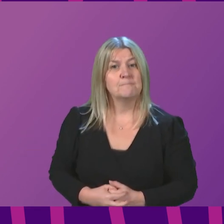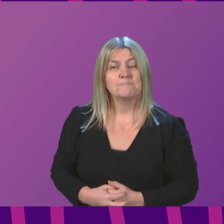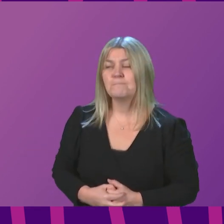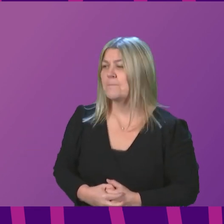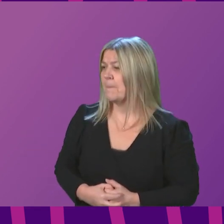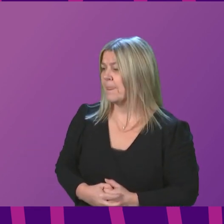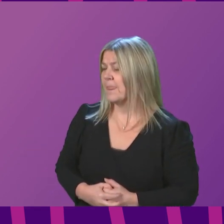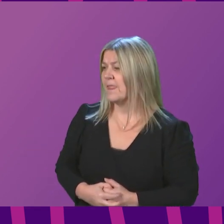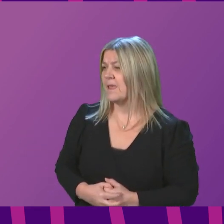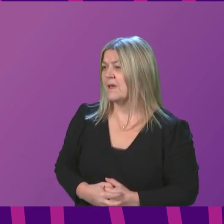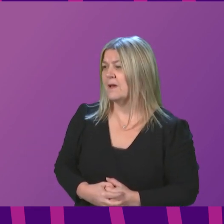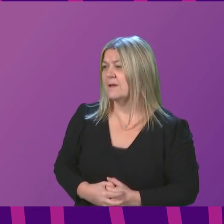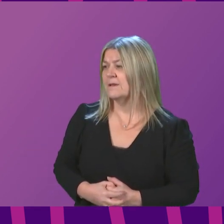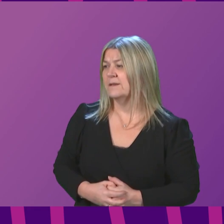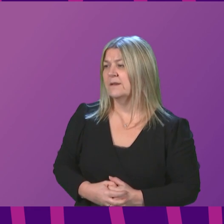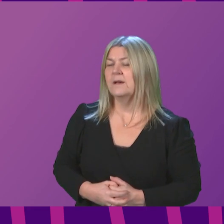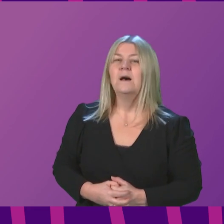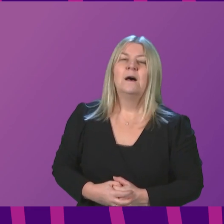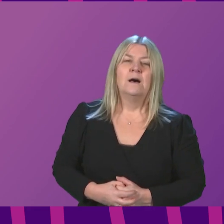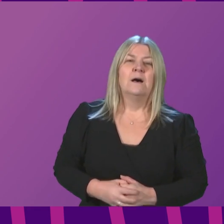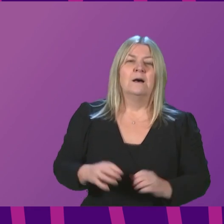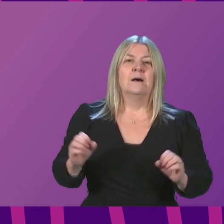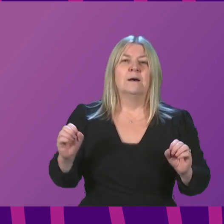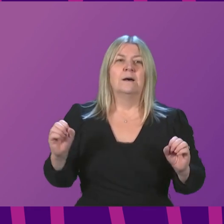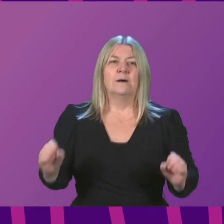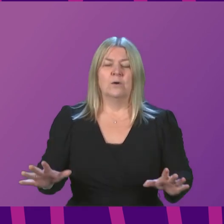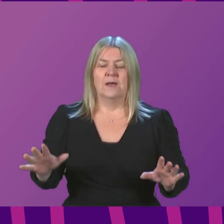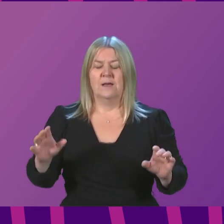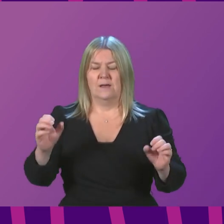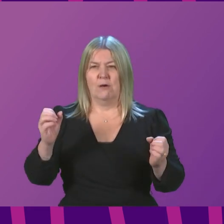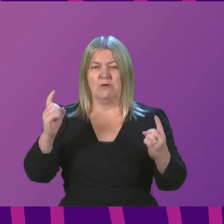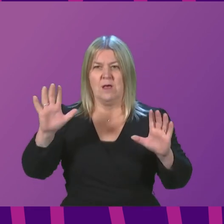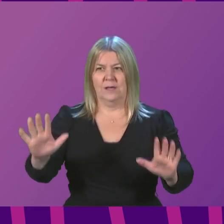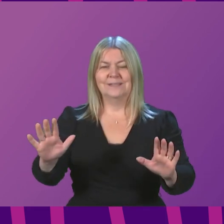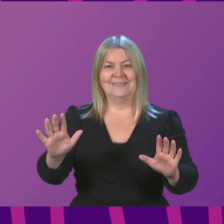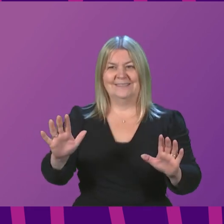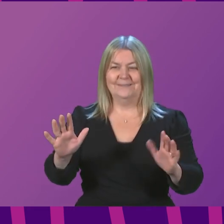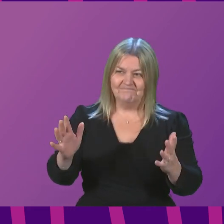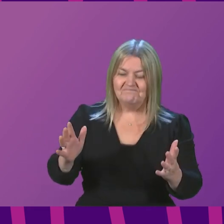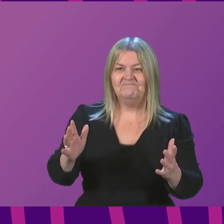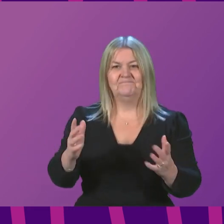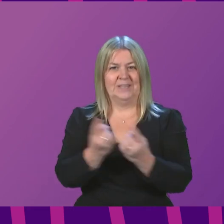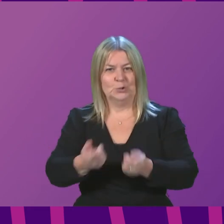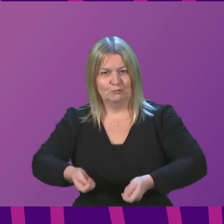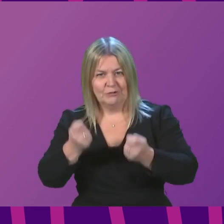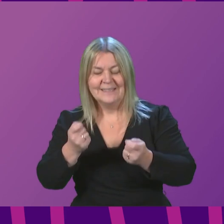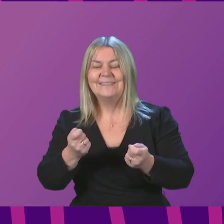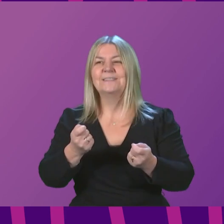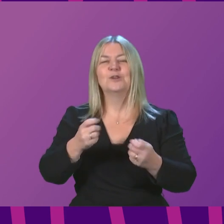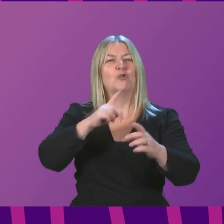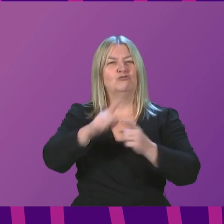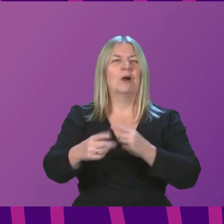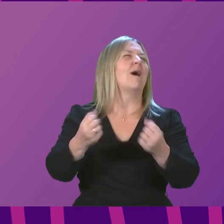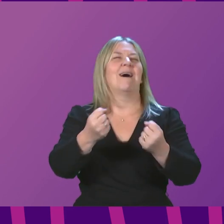I recognise the issues that have been raised here. There is always a tension between having as standardised a system as